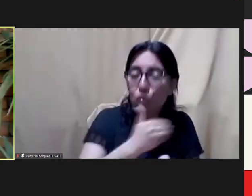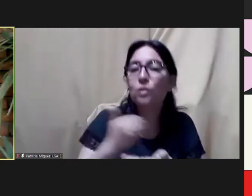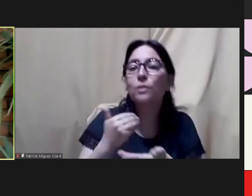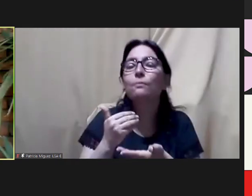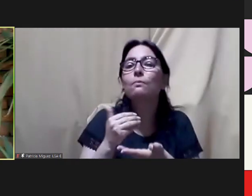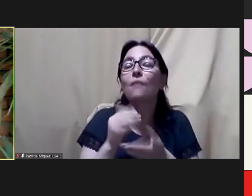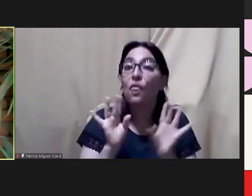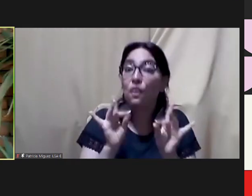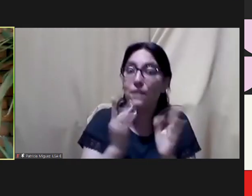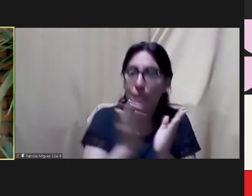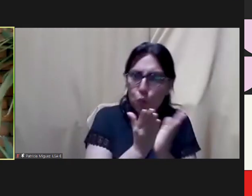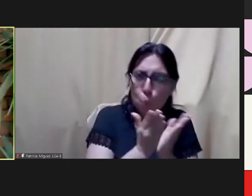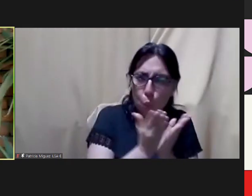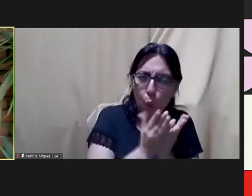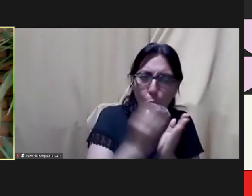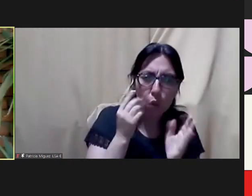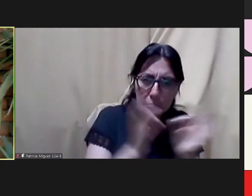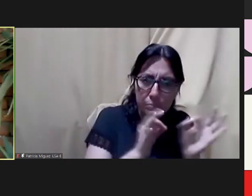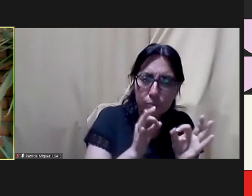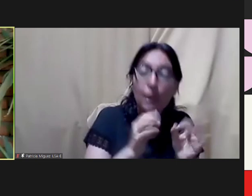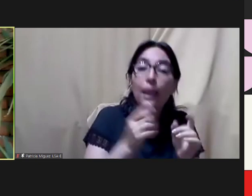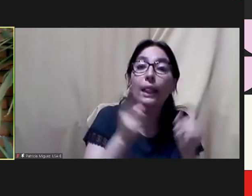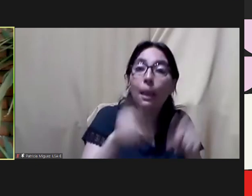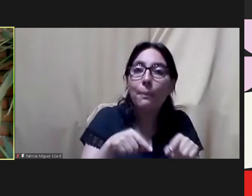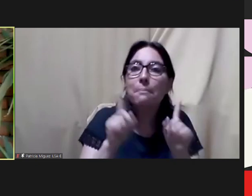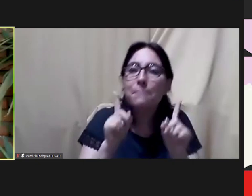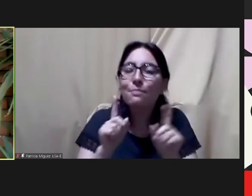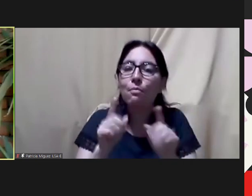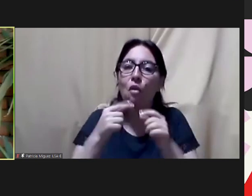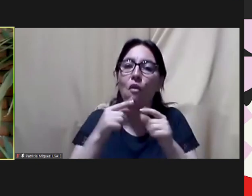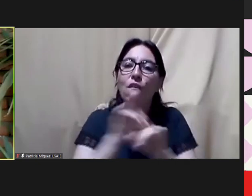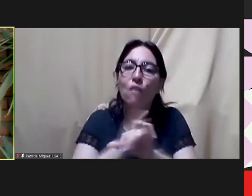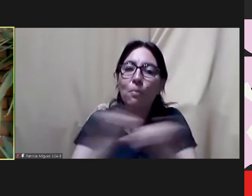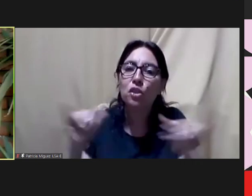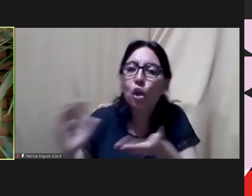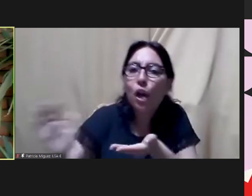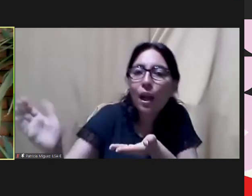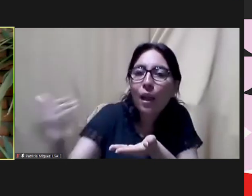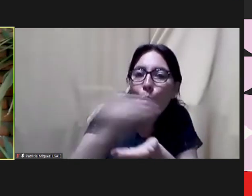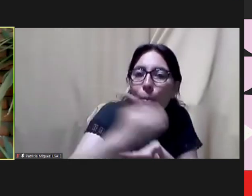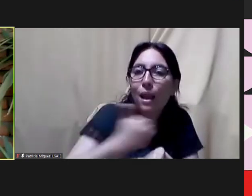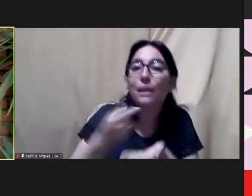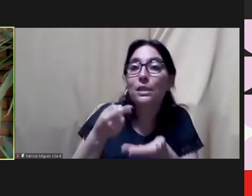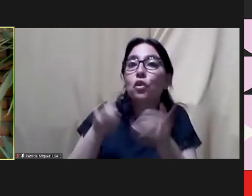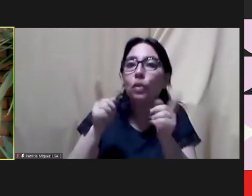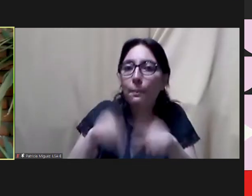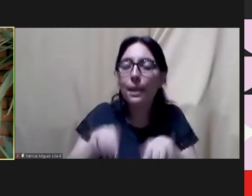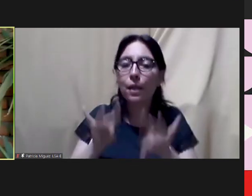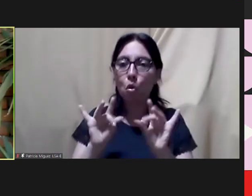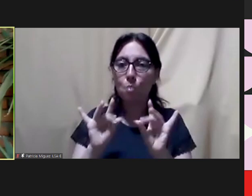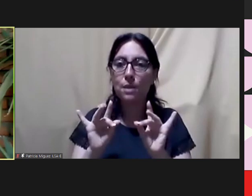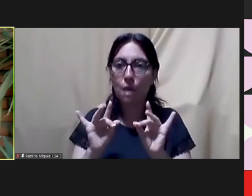-consider users that are important because it's important in same